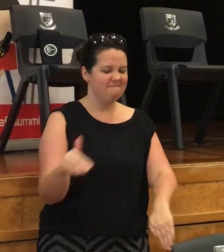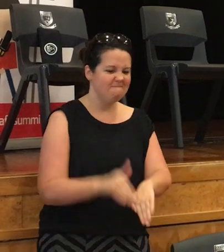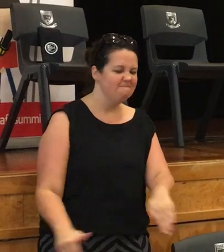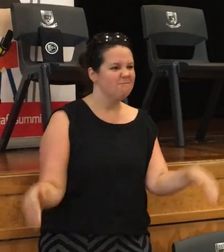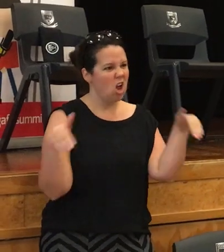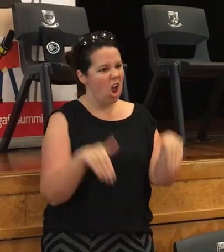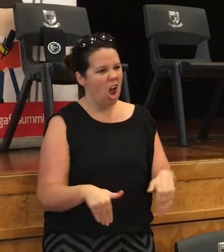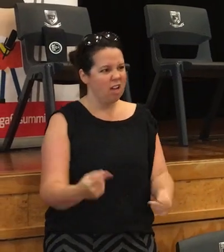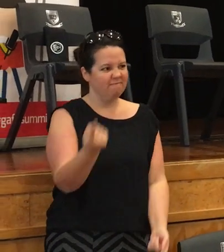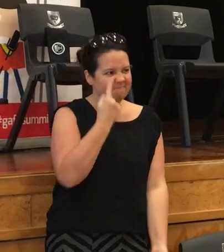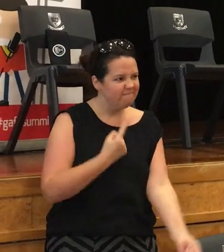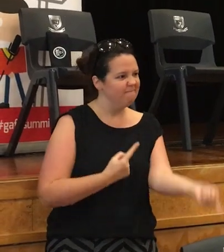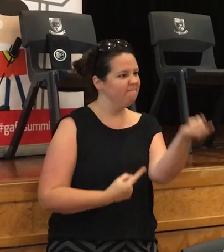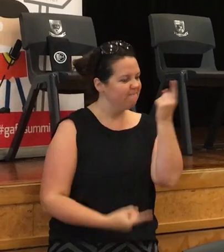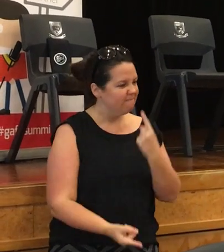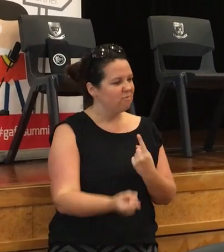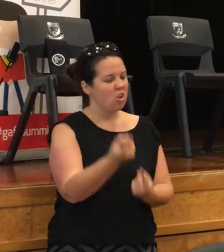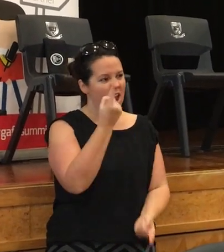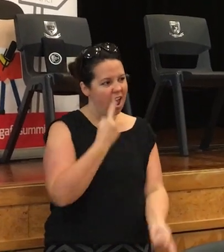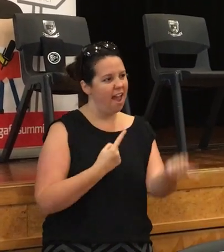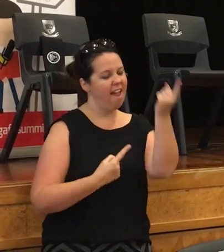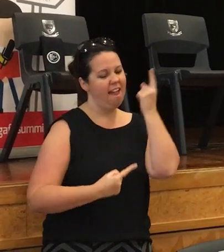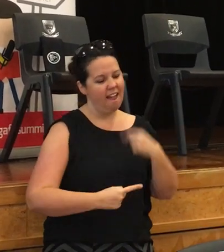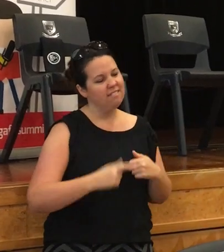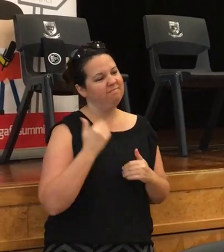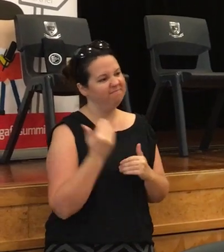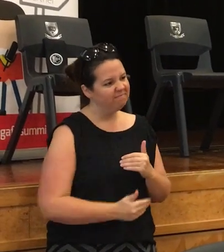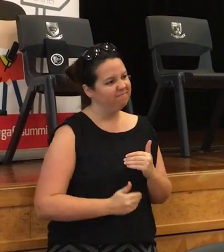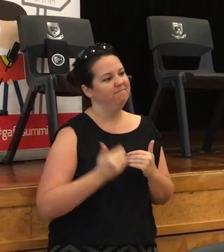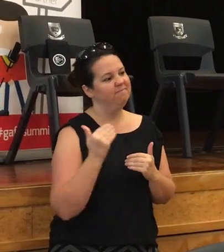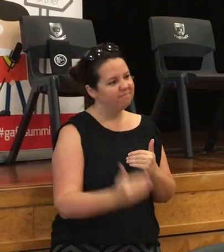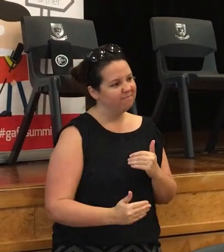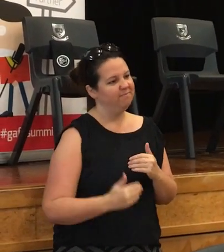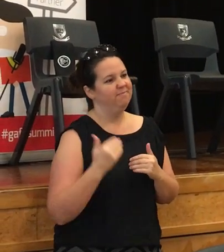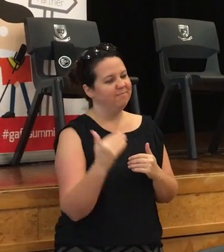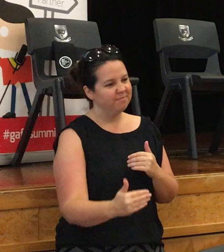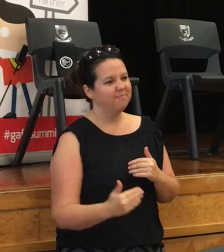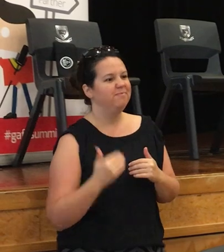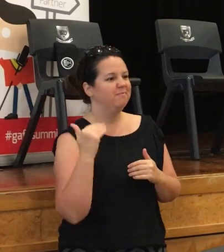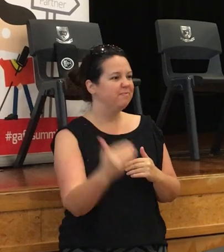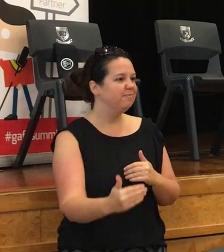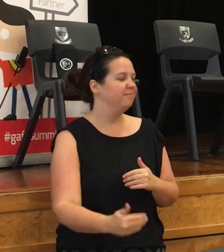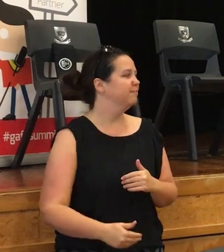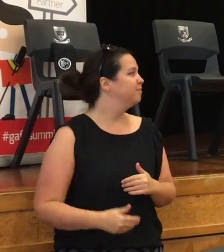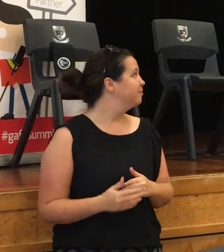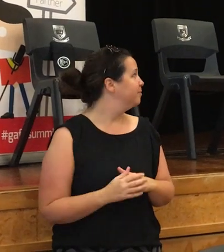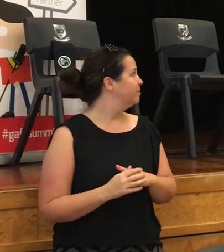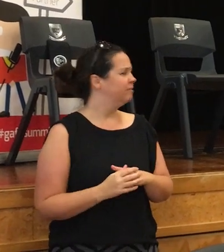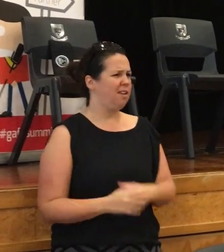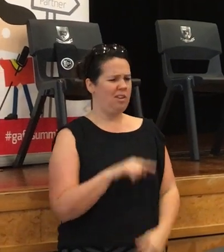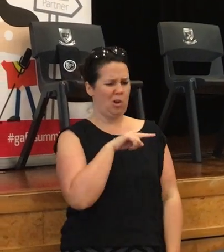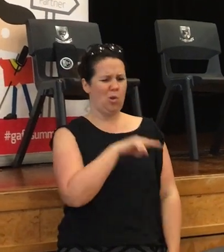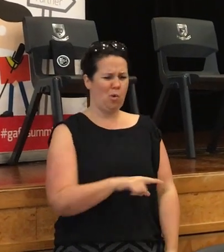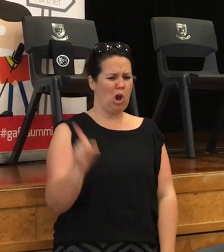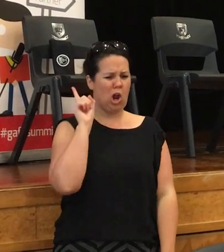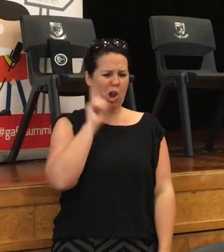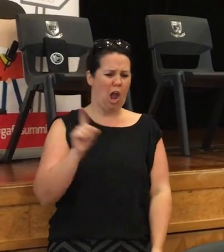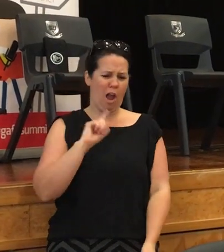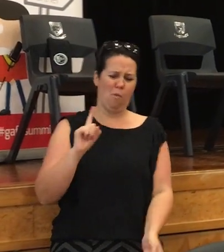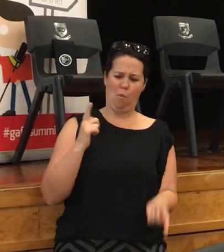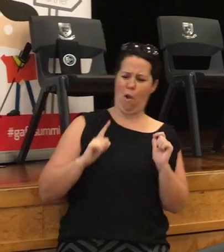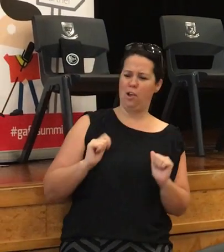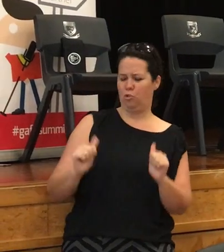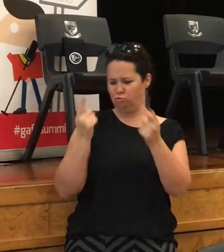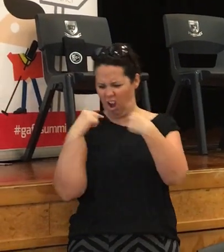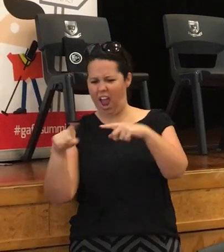hound dog Crap the time Yeah, you ain't